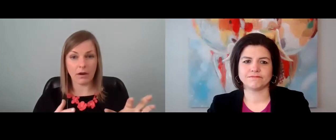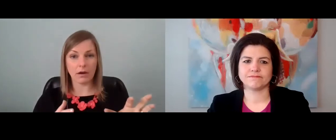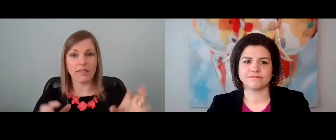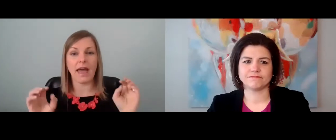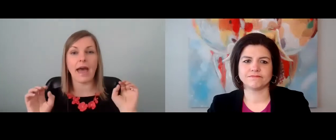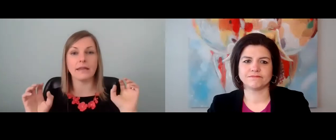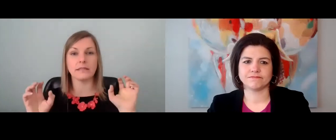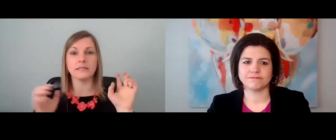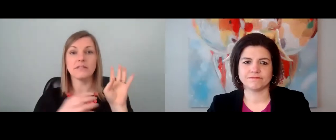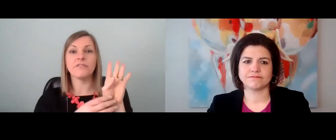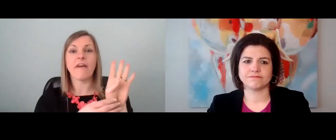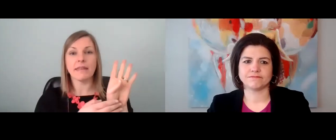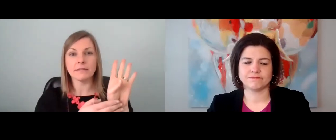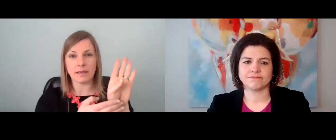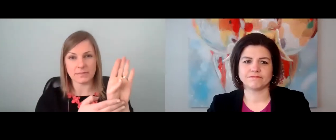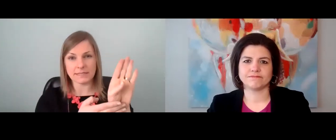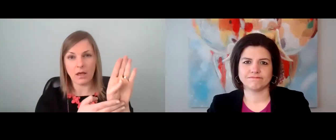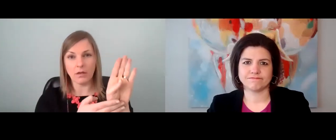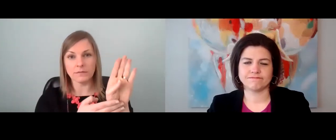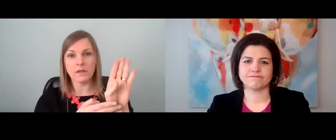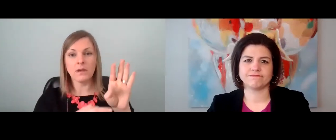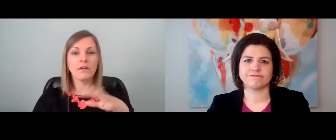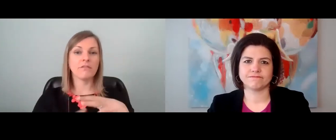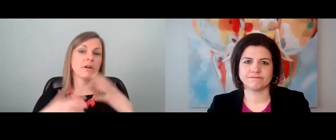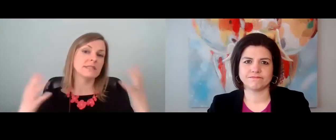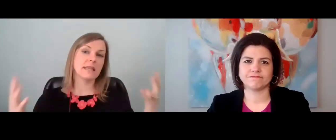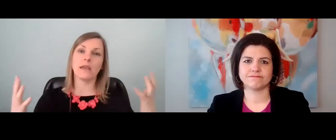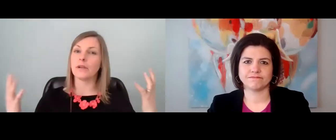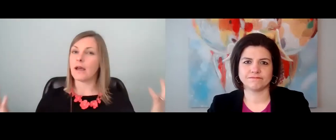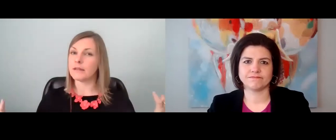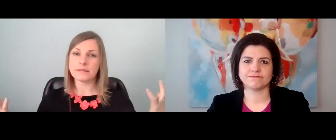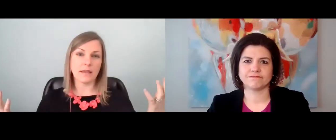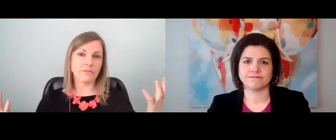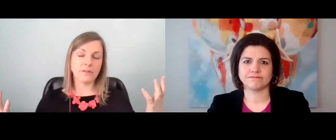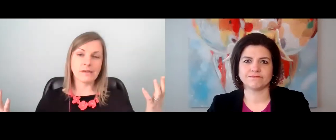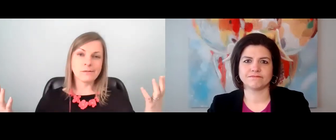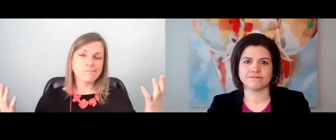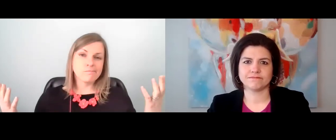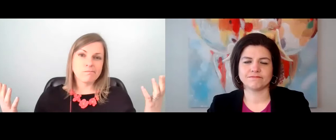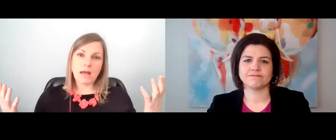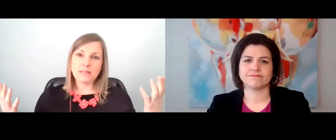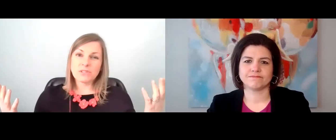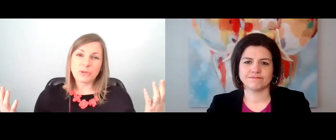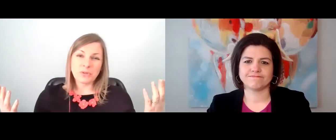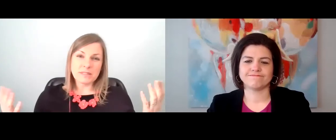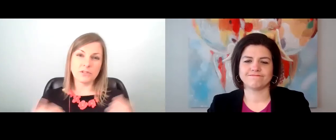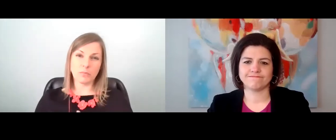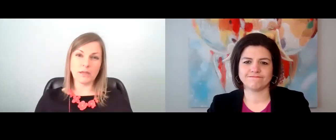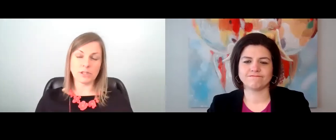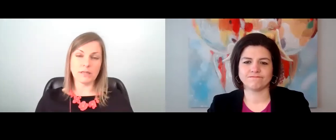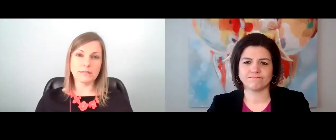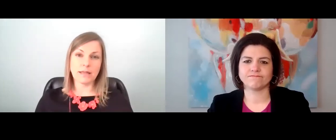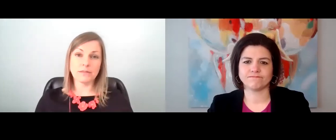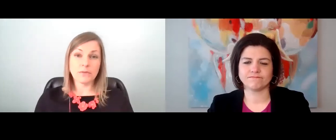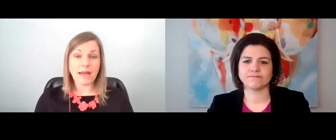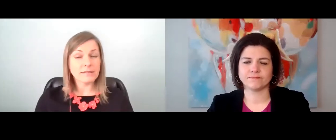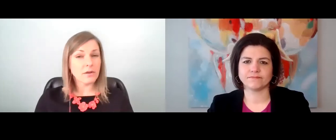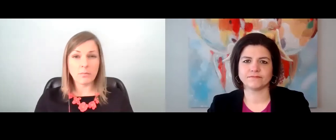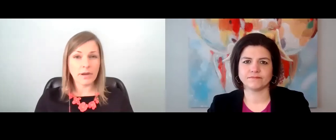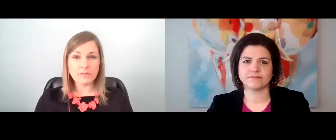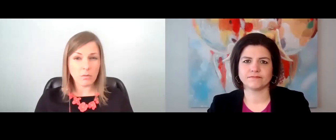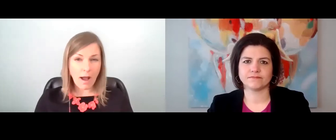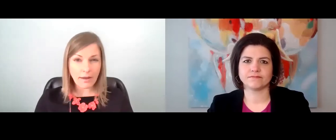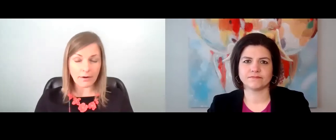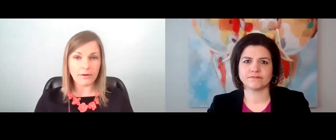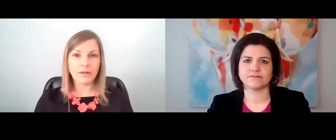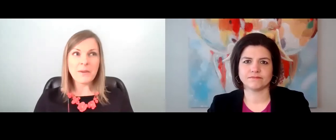like a tiger. They had to defend themselves from scary, unsafe, uncertain situations. And so that's